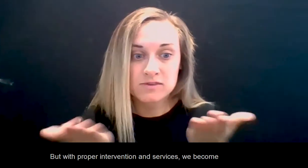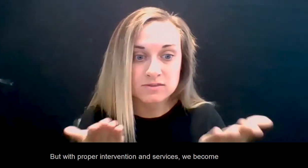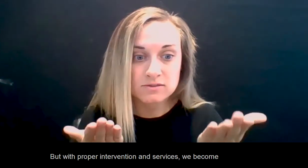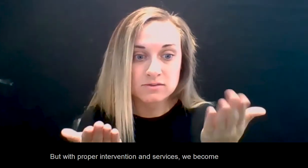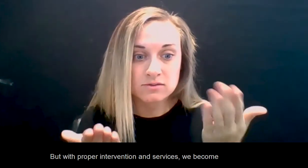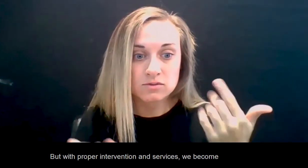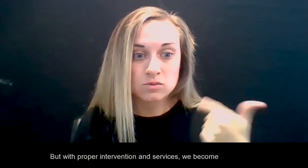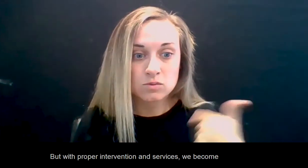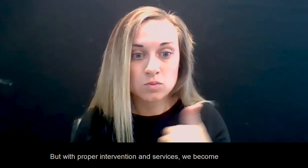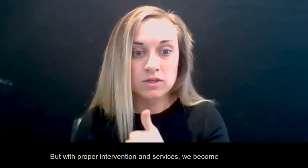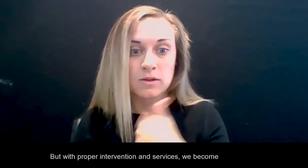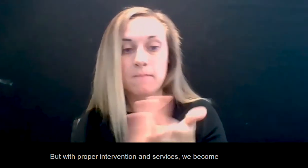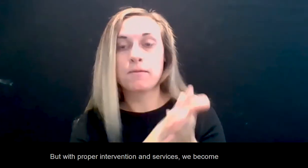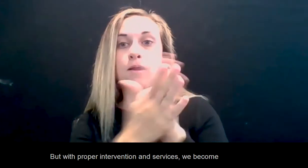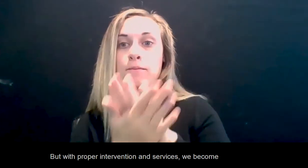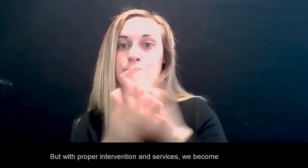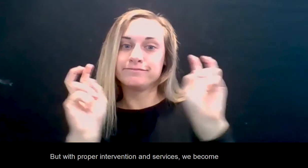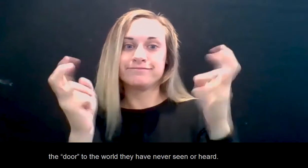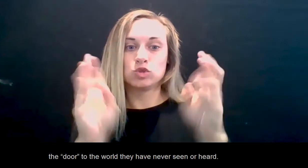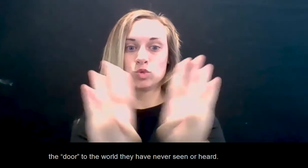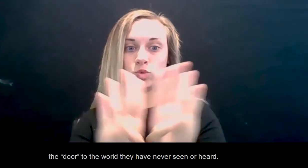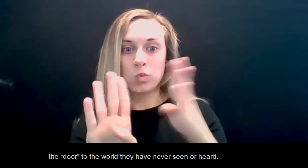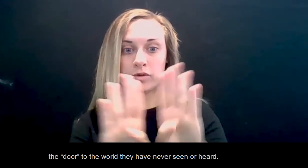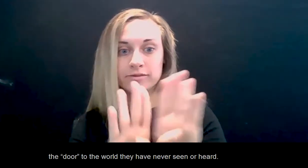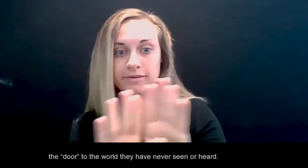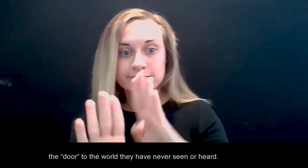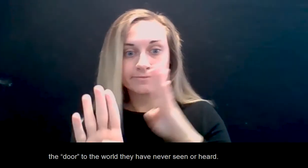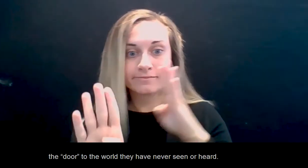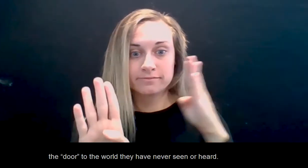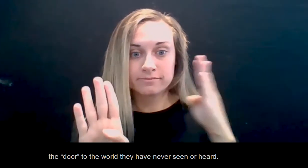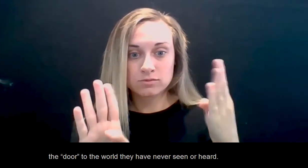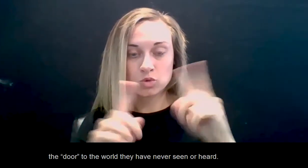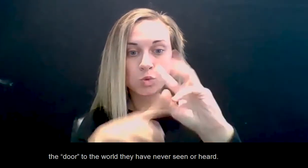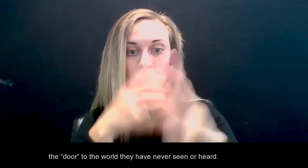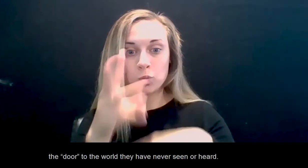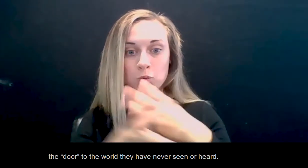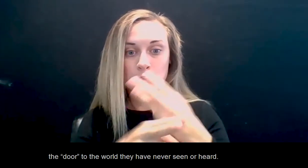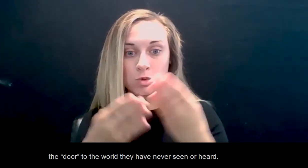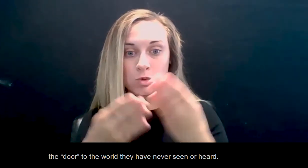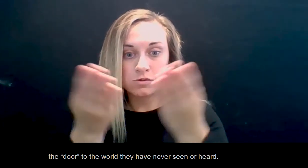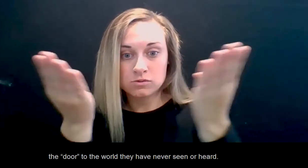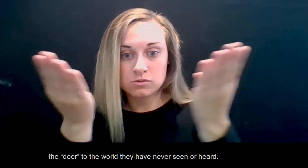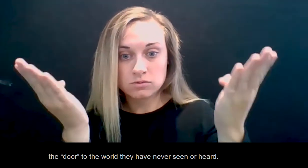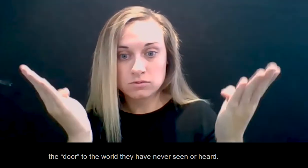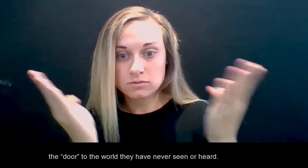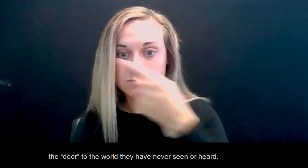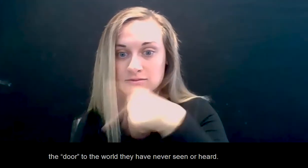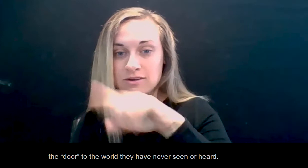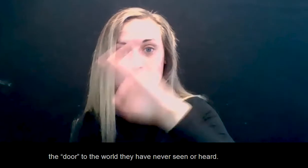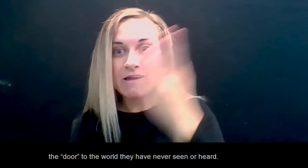we become the door to the world they have never seen or